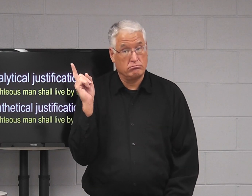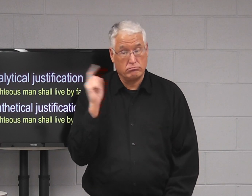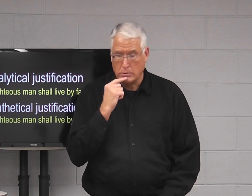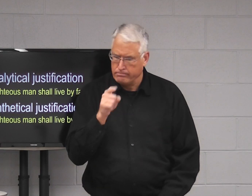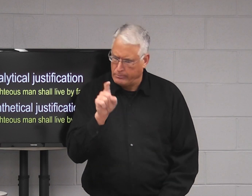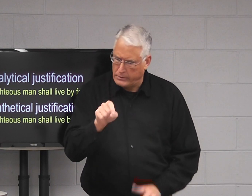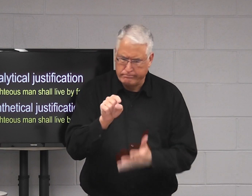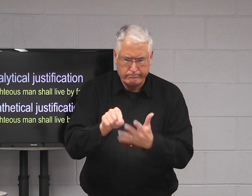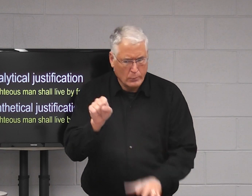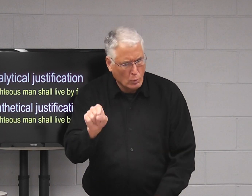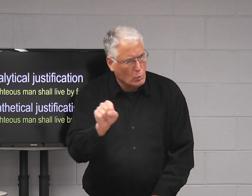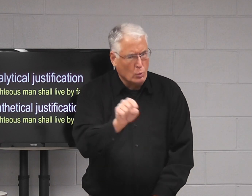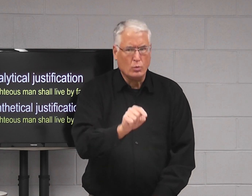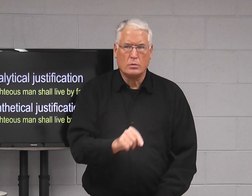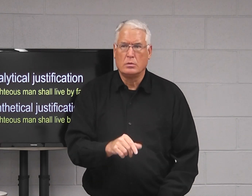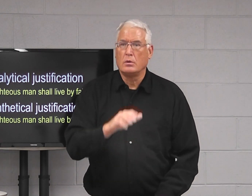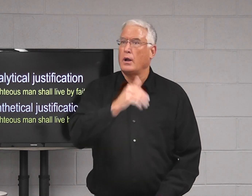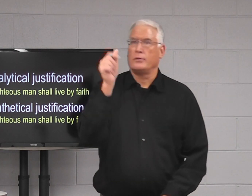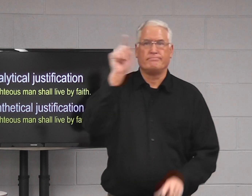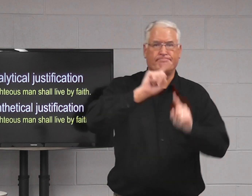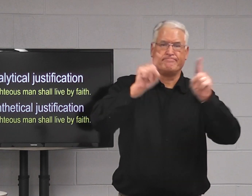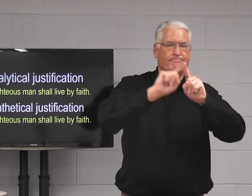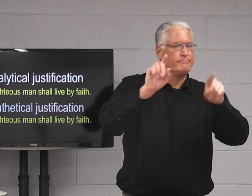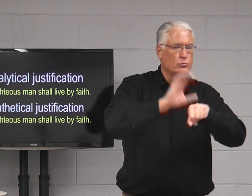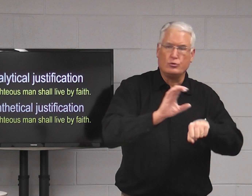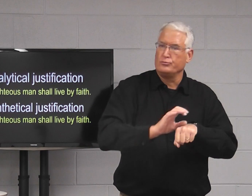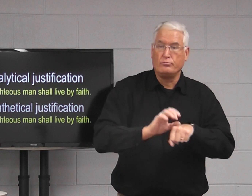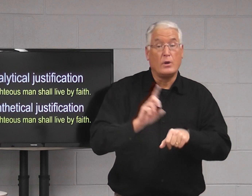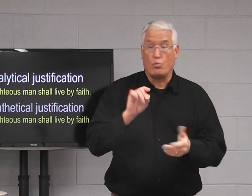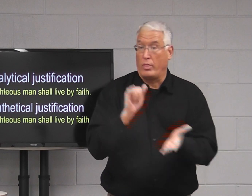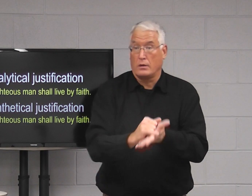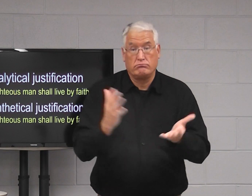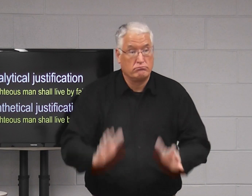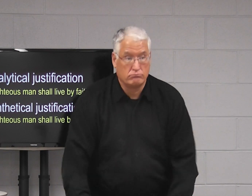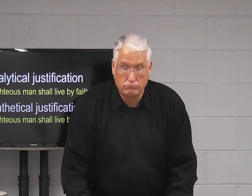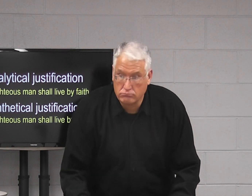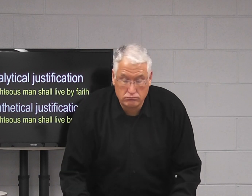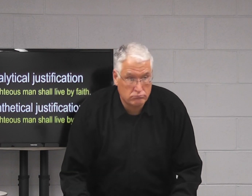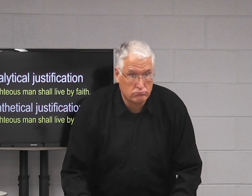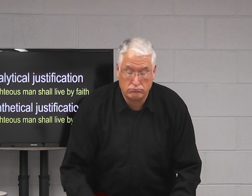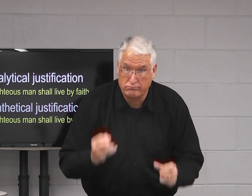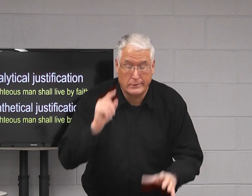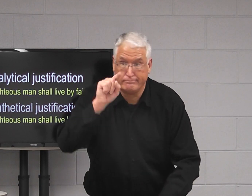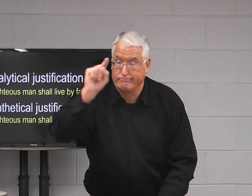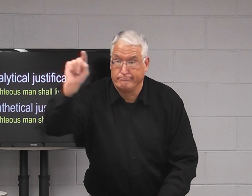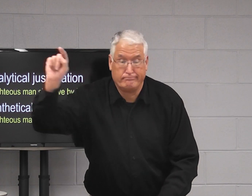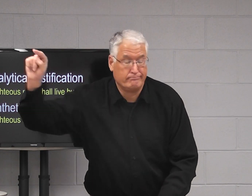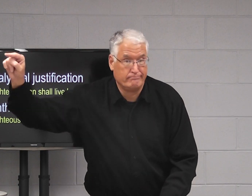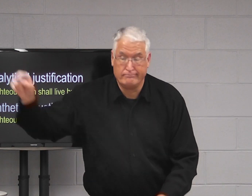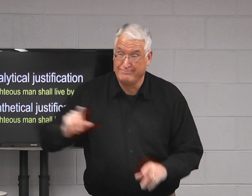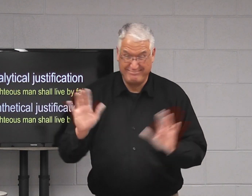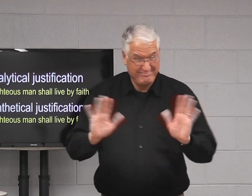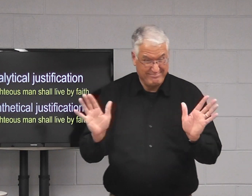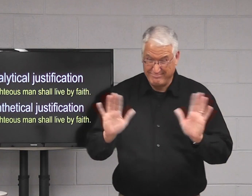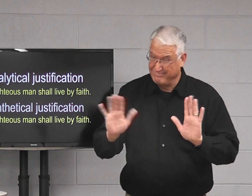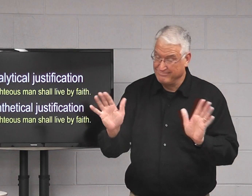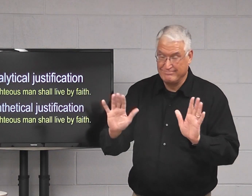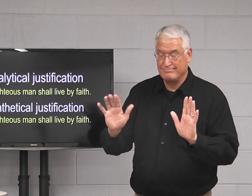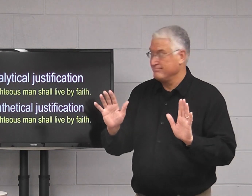Baptist churches, says you must do these things too. There are different churches that believe that you have to add to it. But